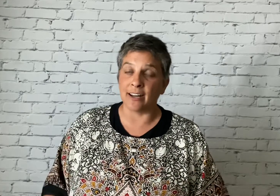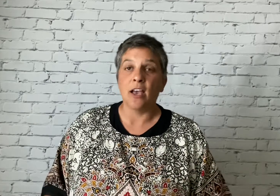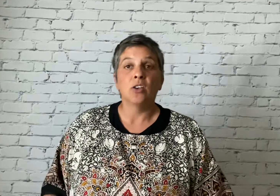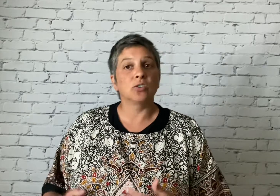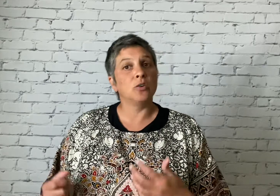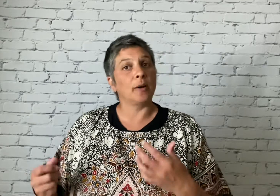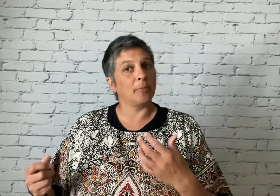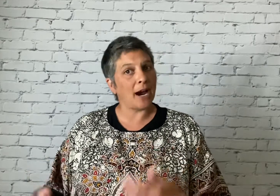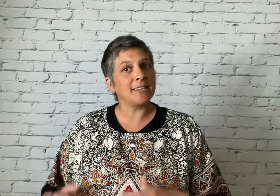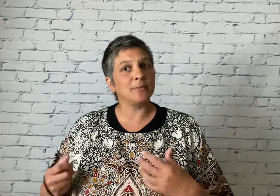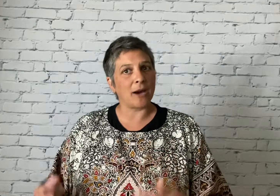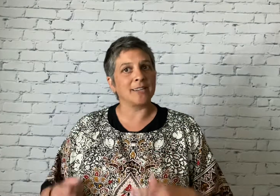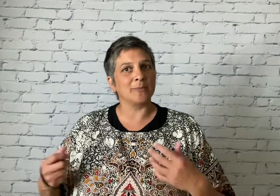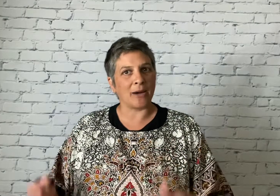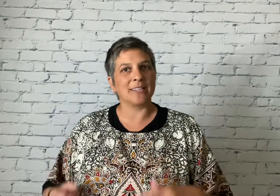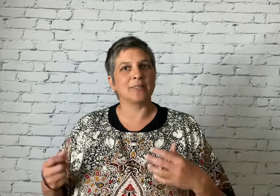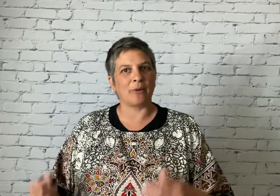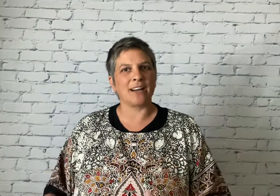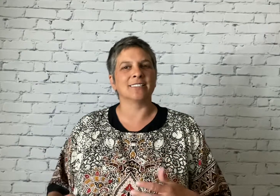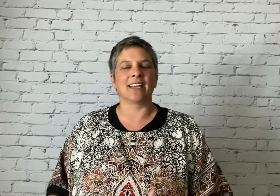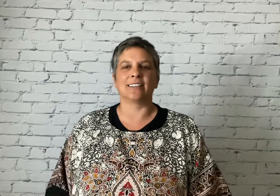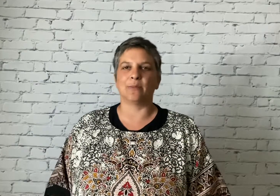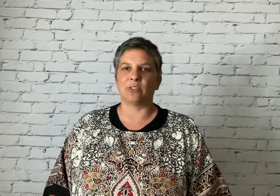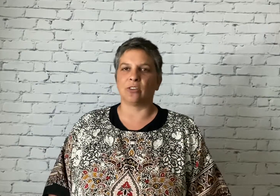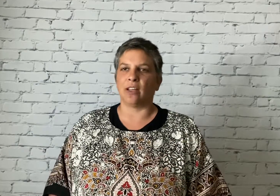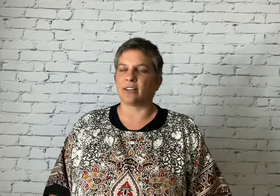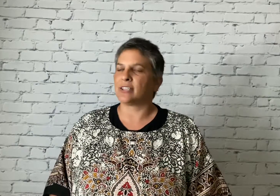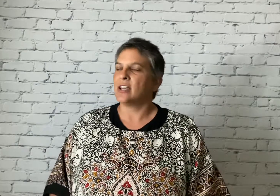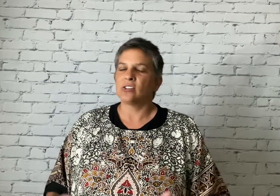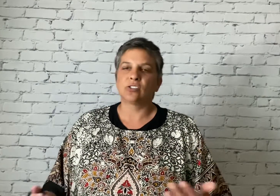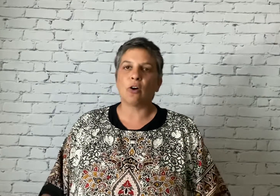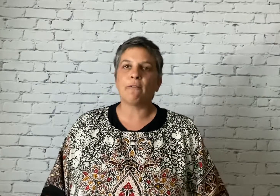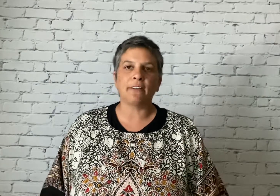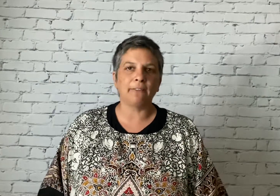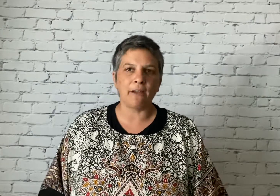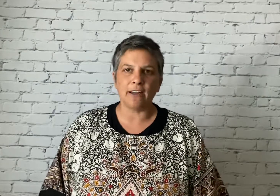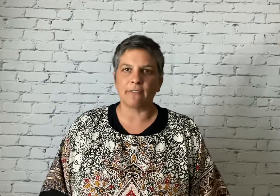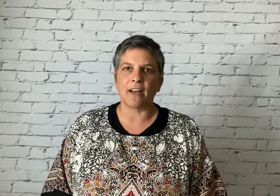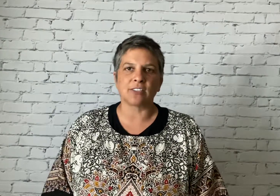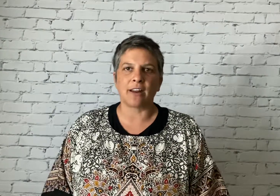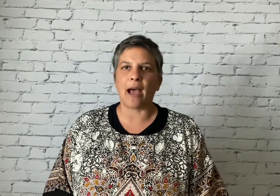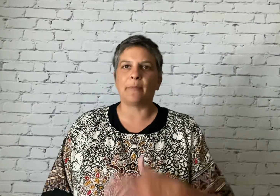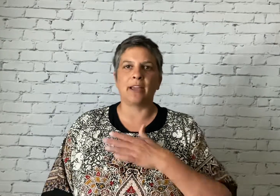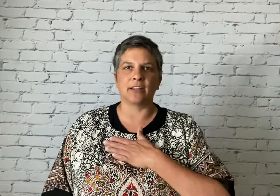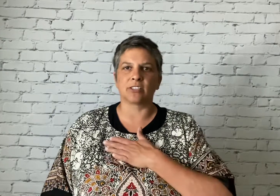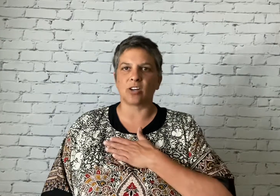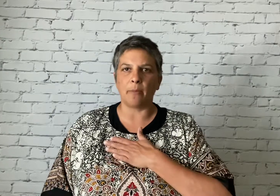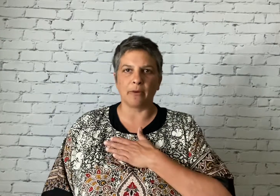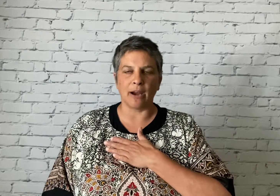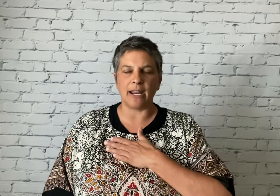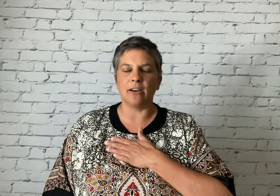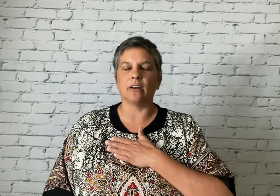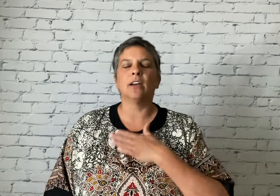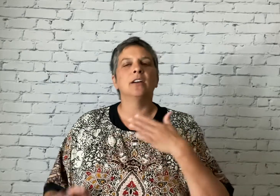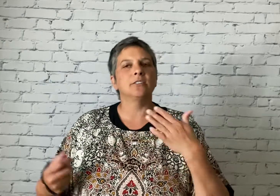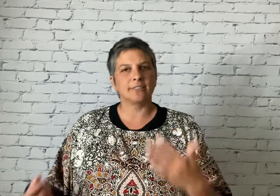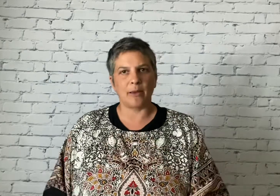So you've got to practice and practice and practice and practice to get it deep into your lungs. So don't feel defeated if that's not happening, and it's stopping right here. Just keep